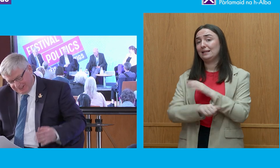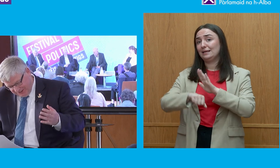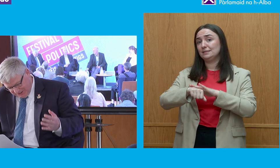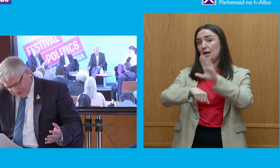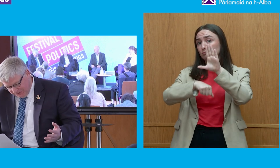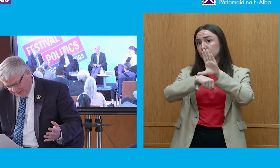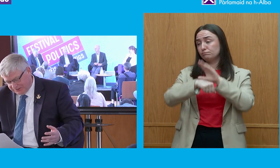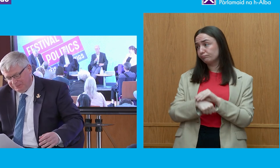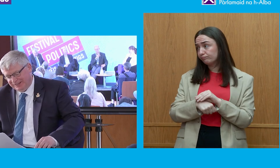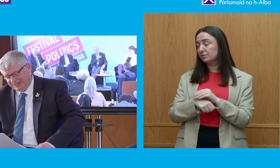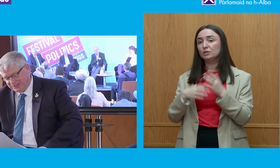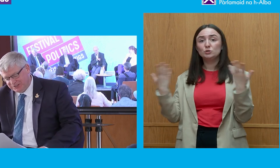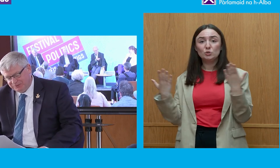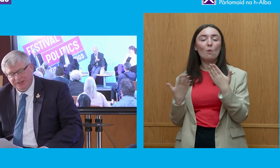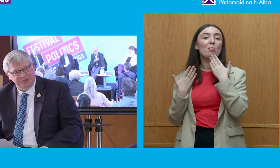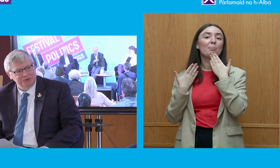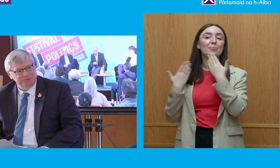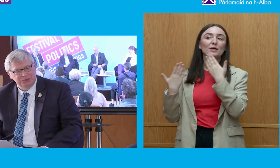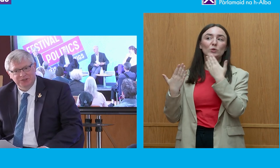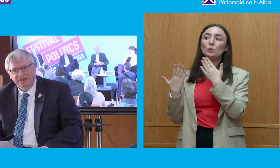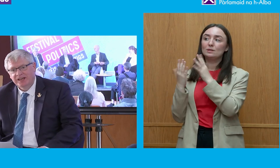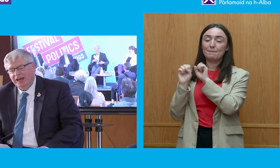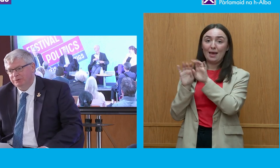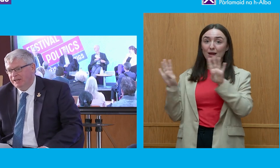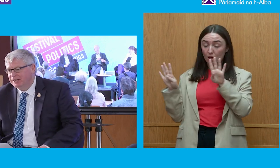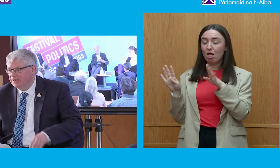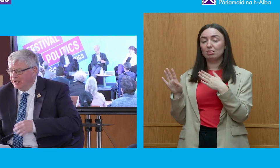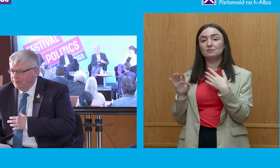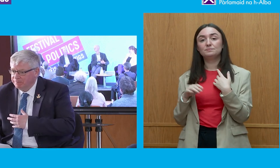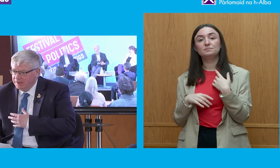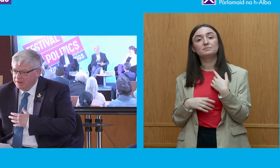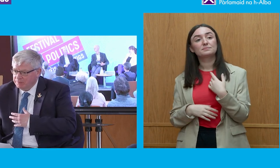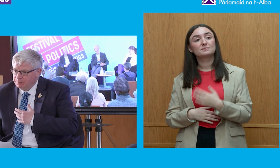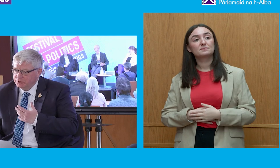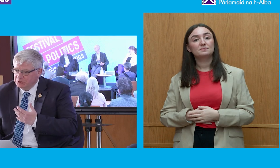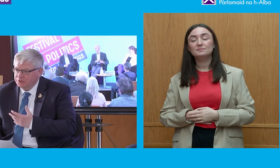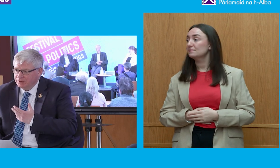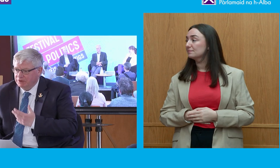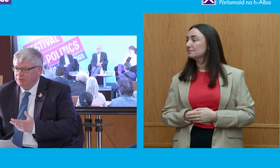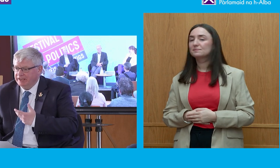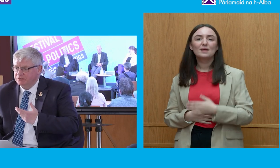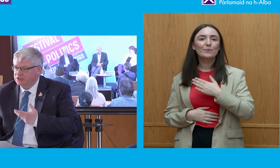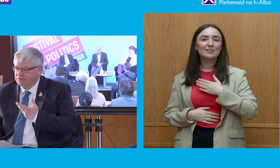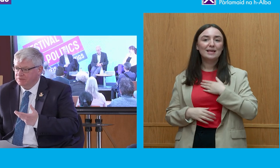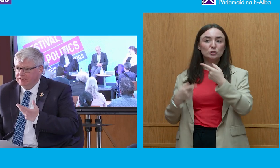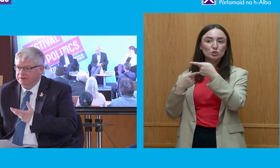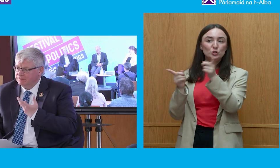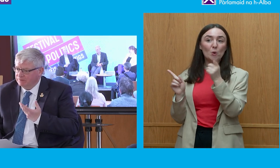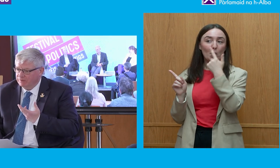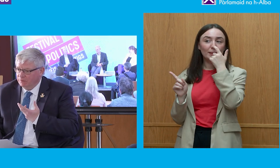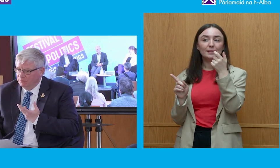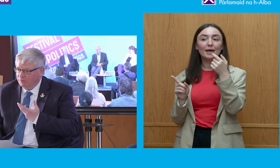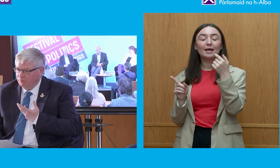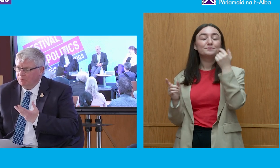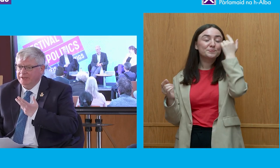I would like to thank the panellists for their contribution I would like people to go away and just think